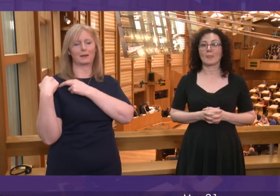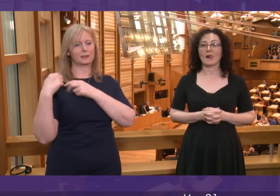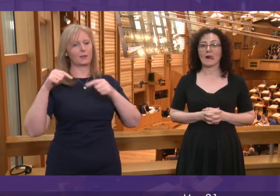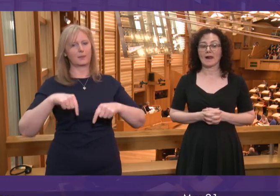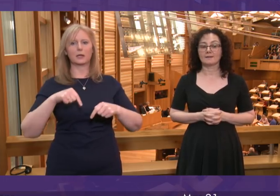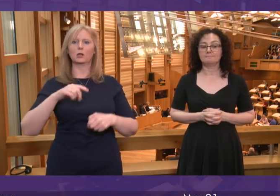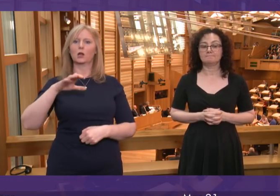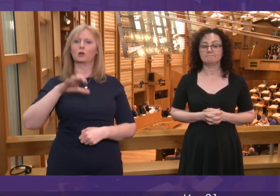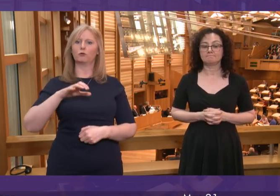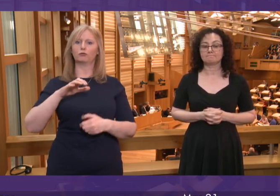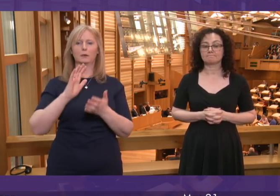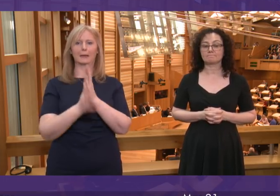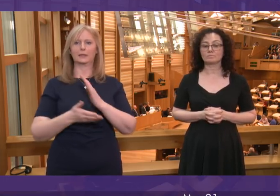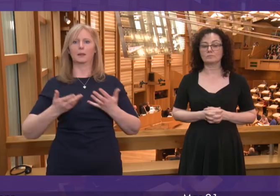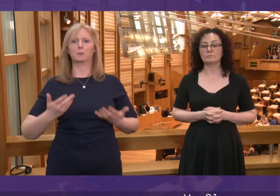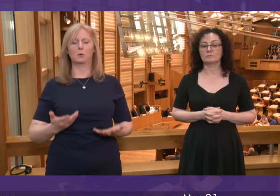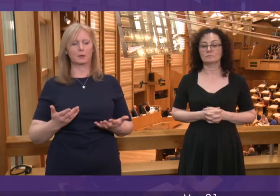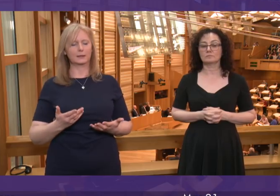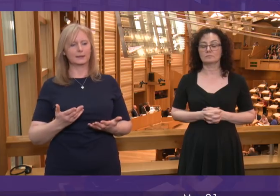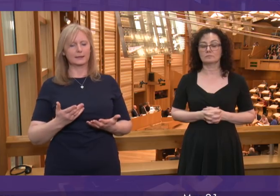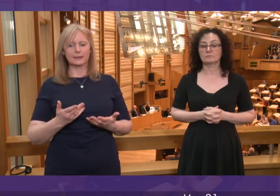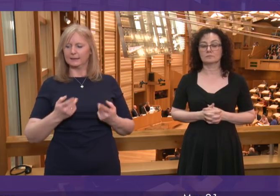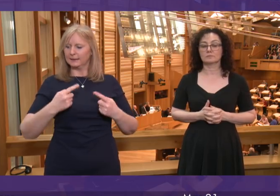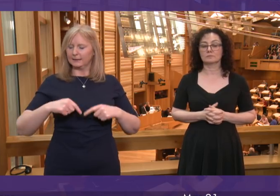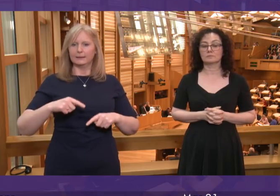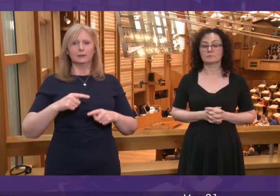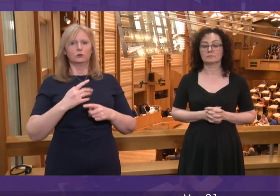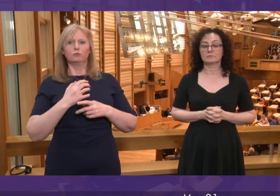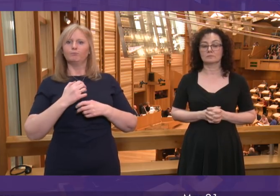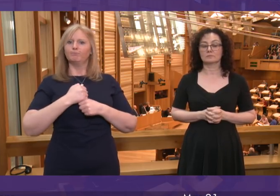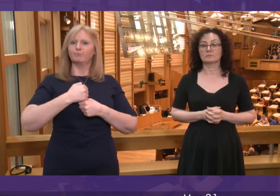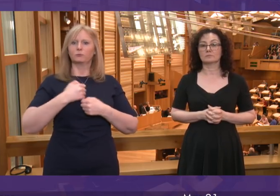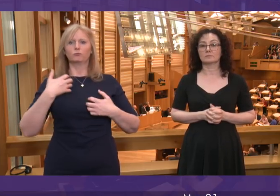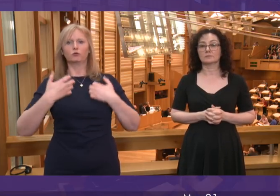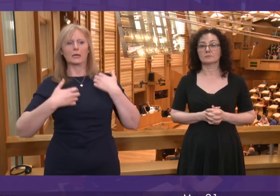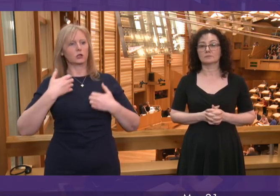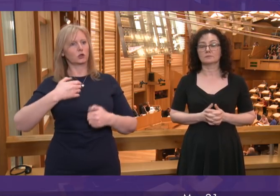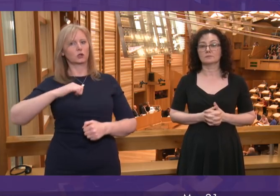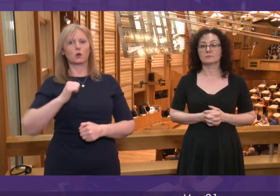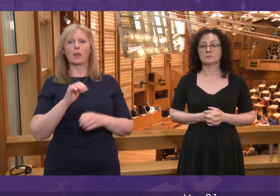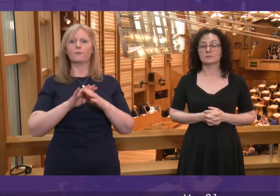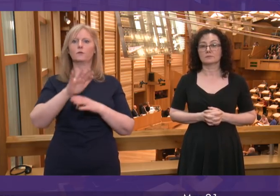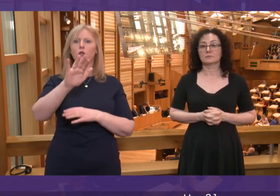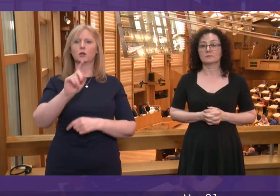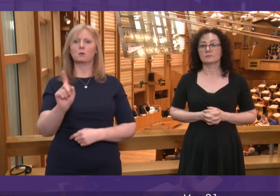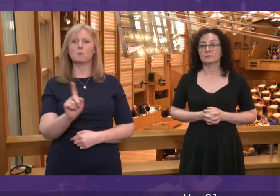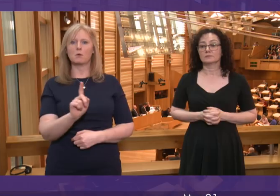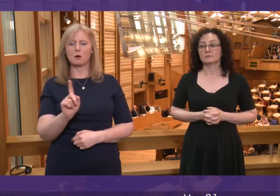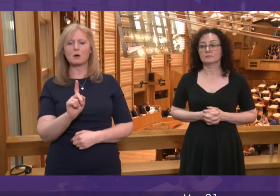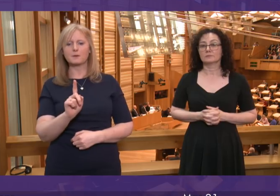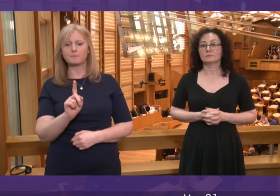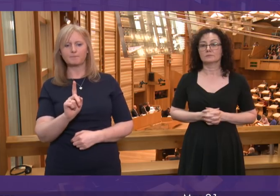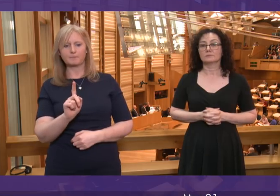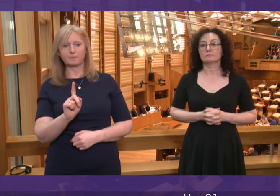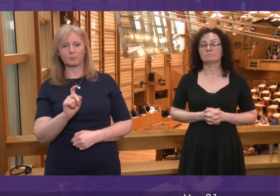On the issue of independence, the frustration people feel right now at our country, Scotland's future, being